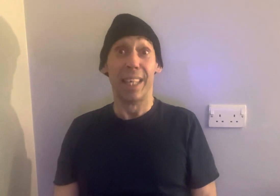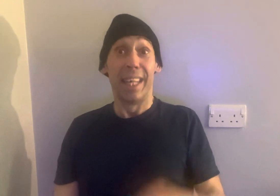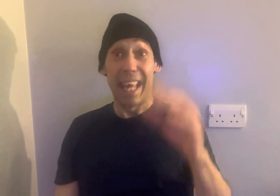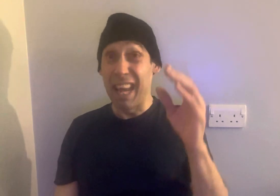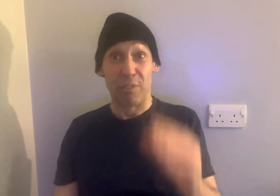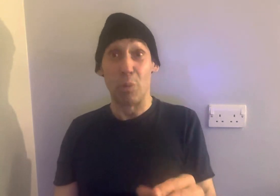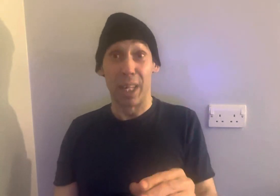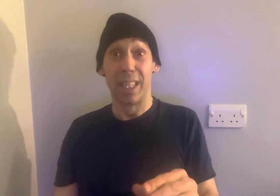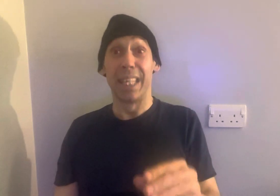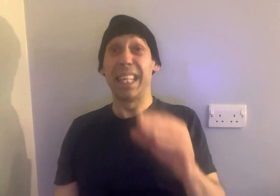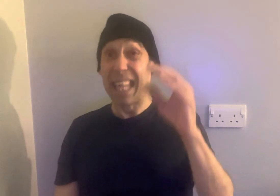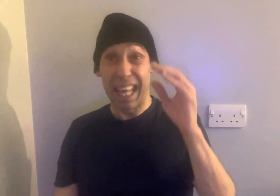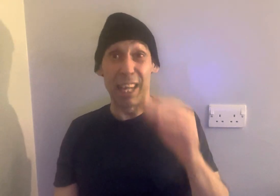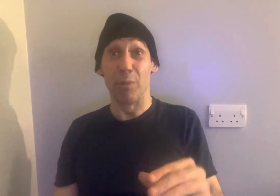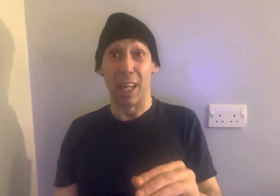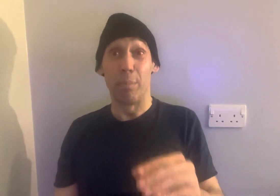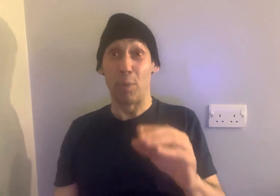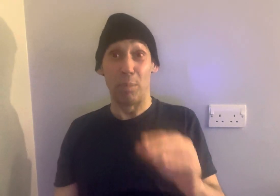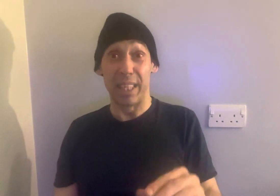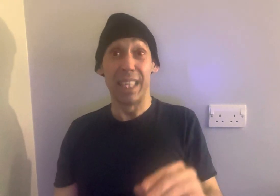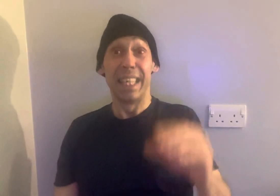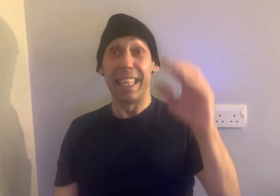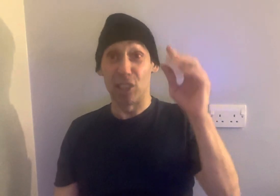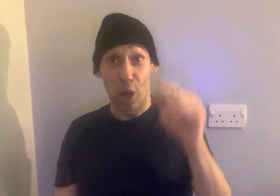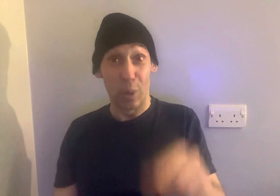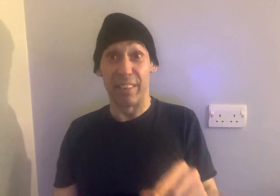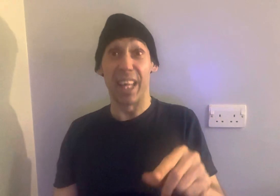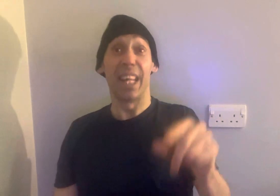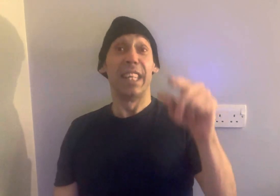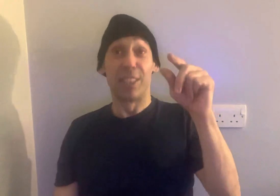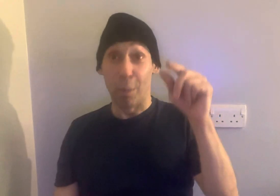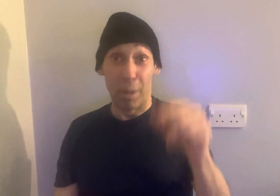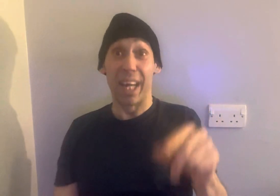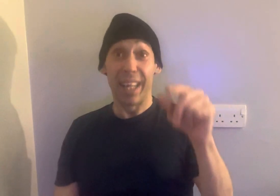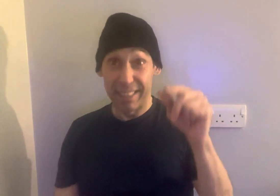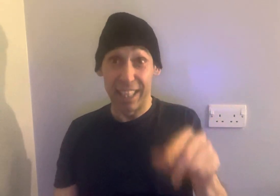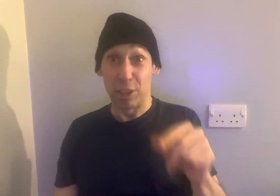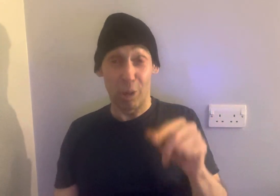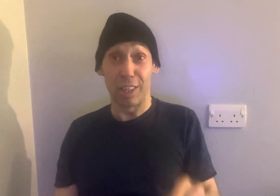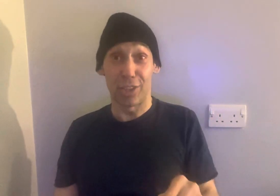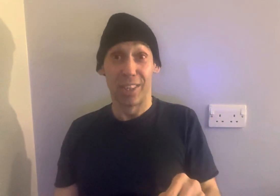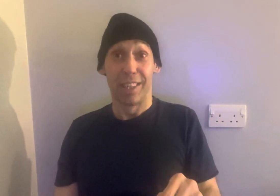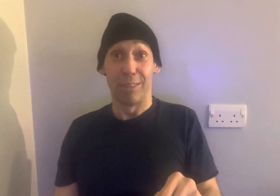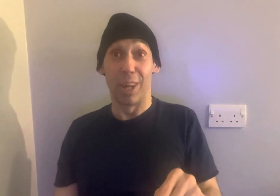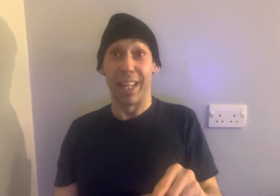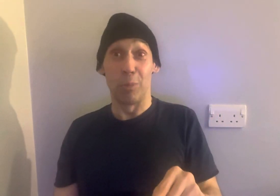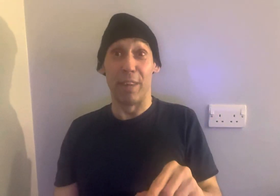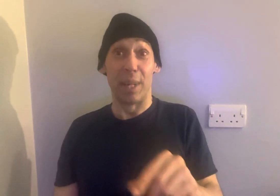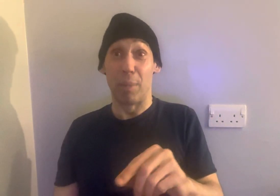everyone in that area probably is going there to buy their drugs, right? Whatever they're